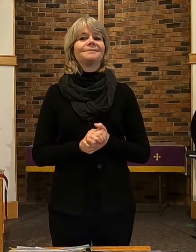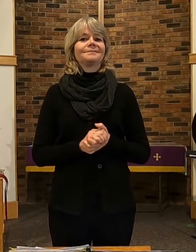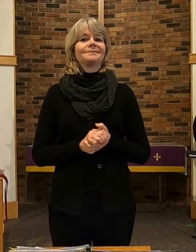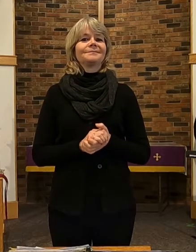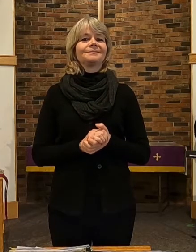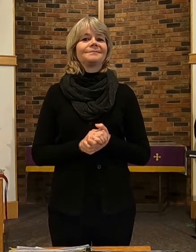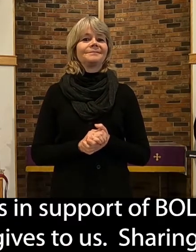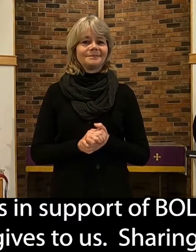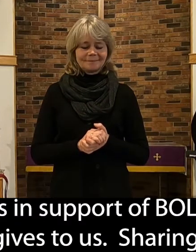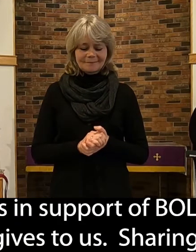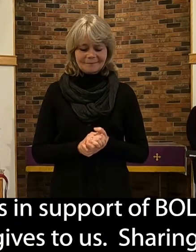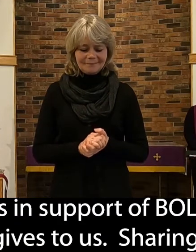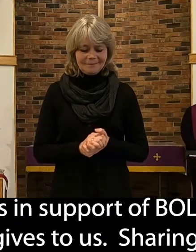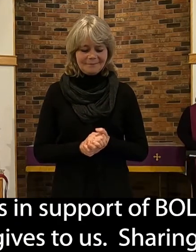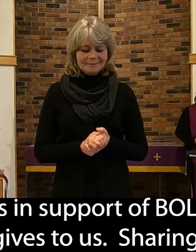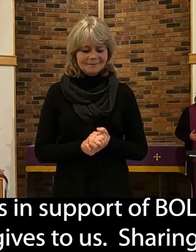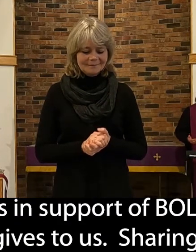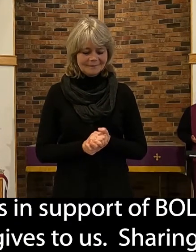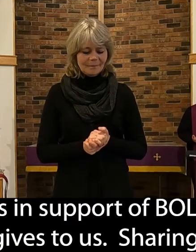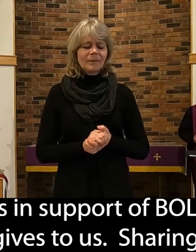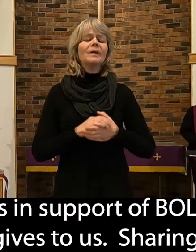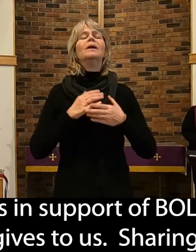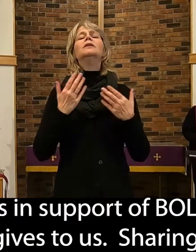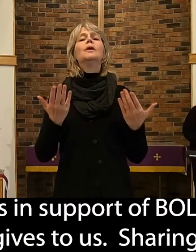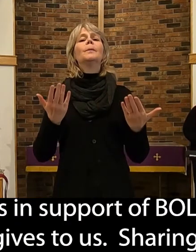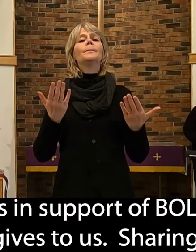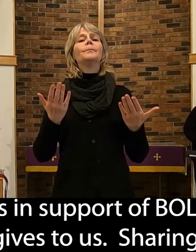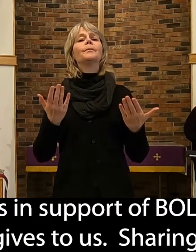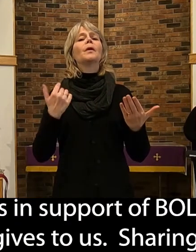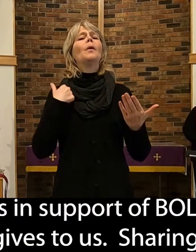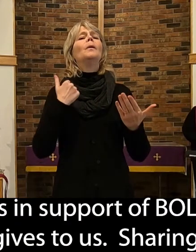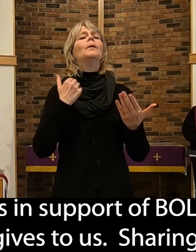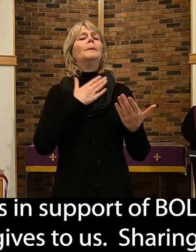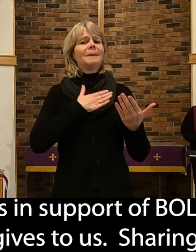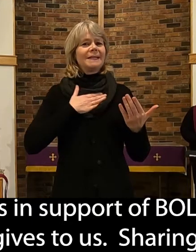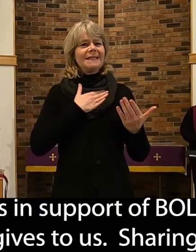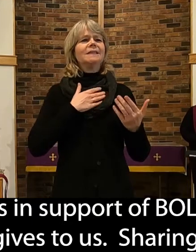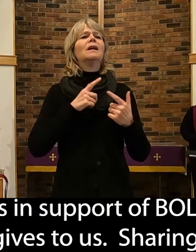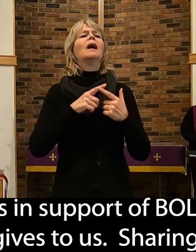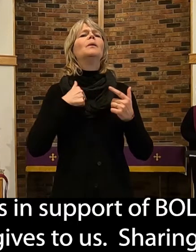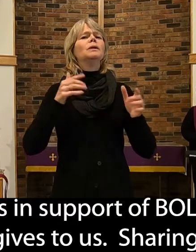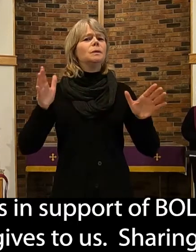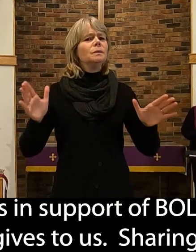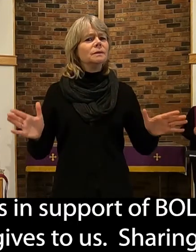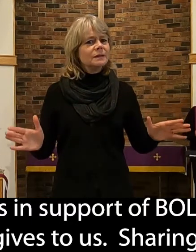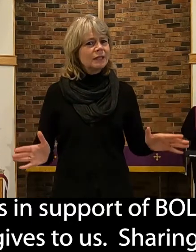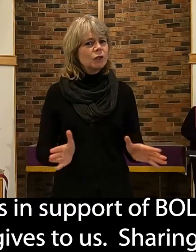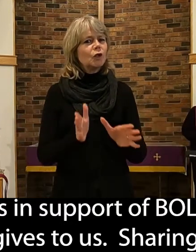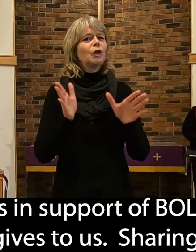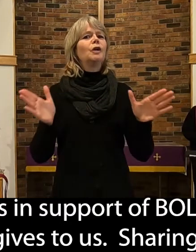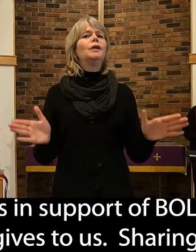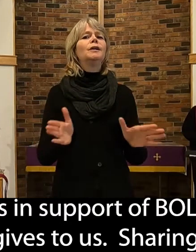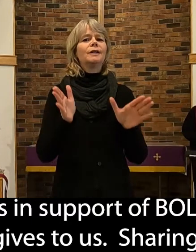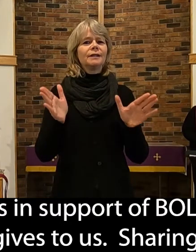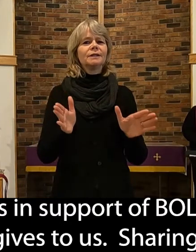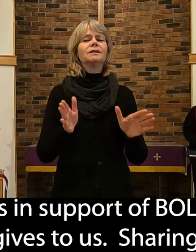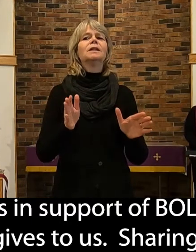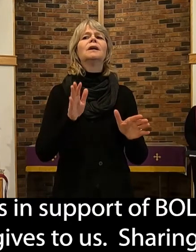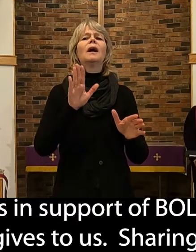So I want to continue or encourage you to continue to provide your financial support to Bread